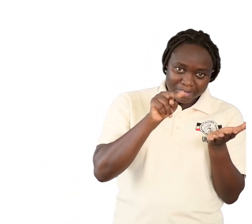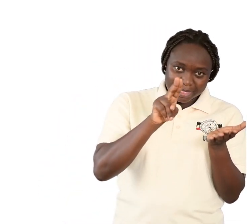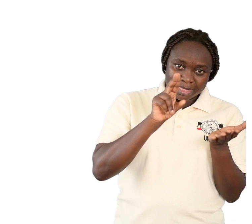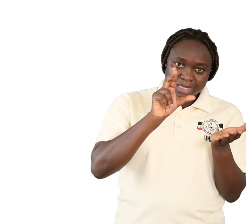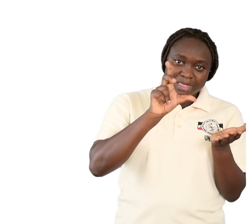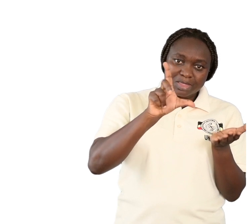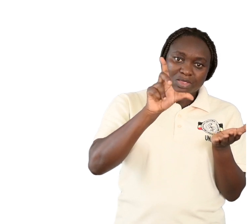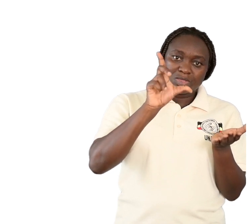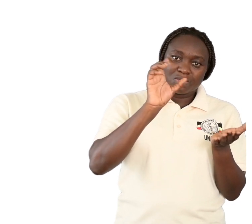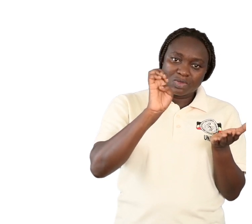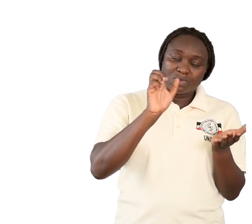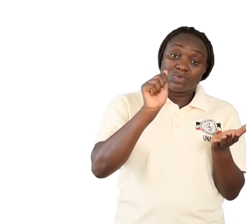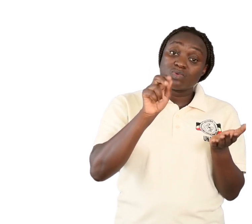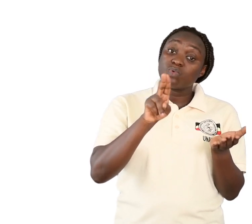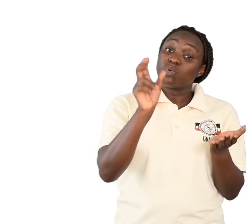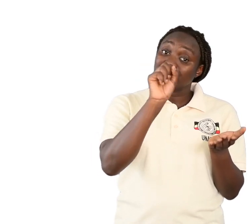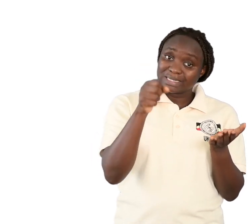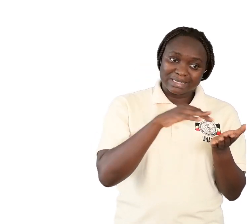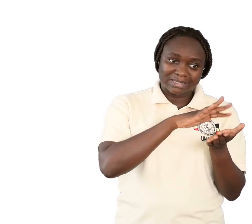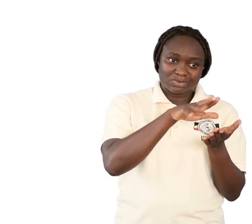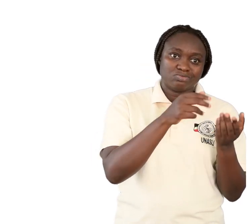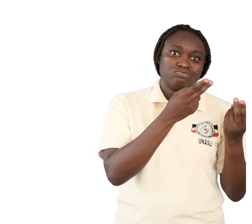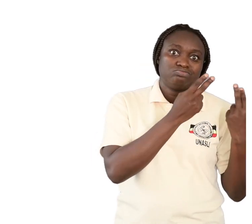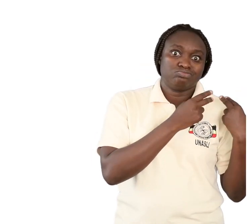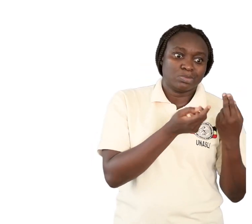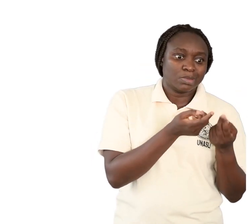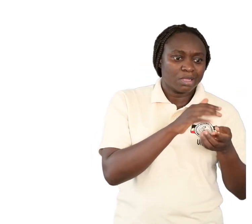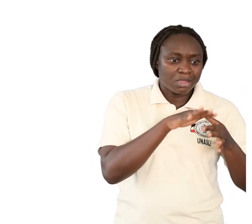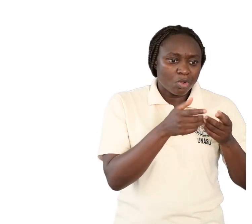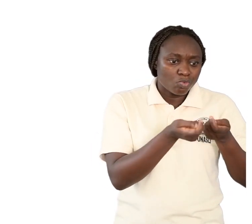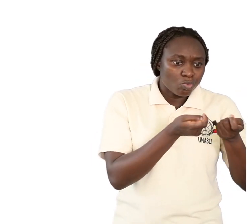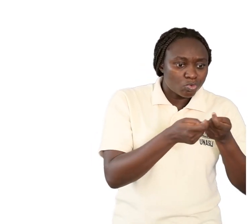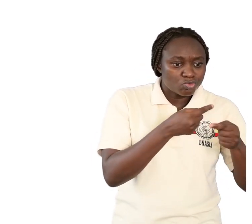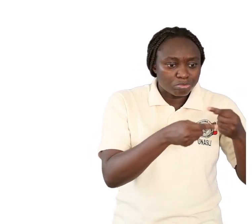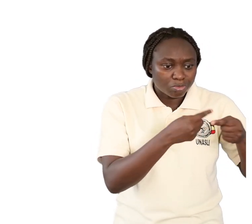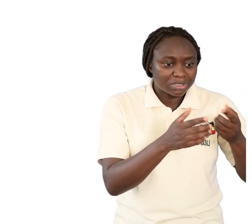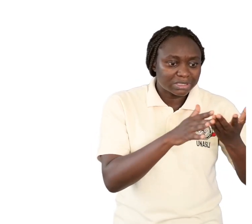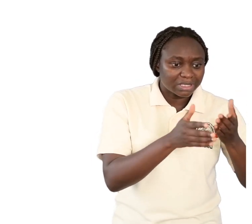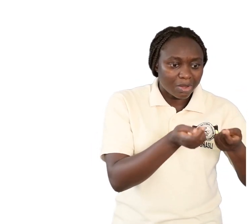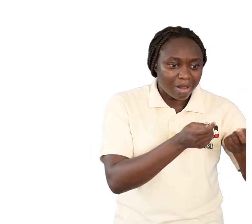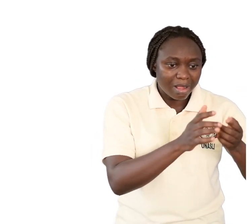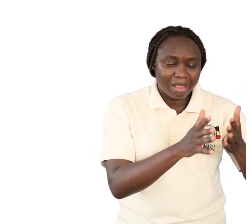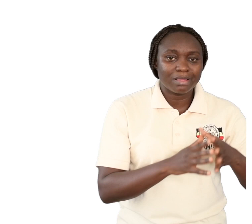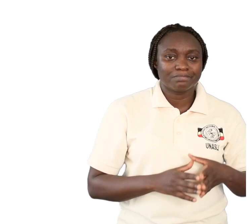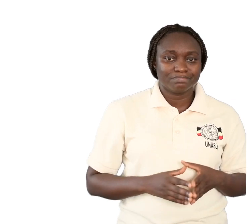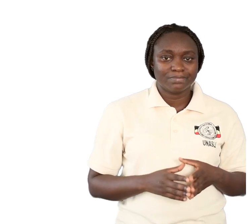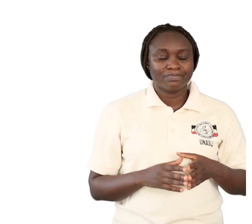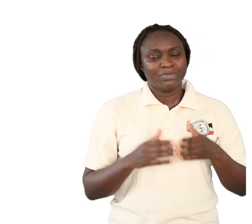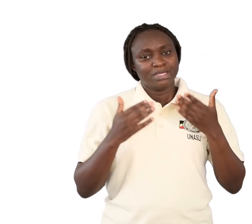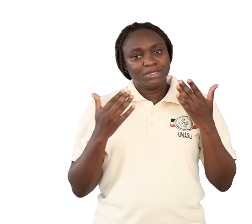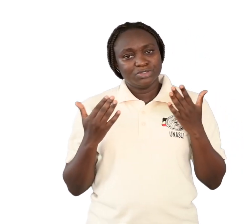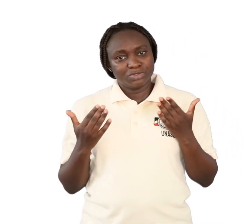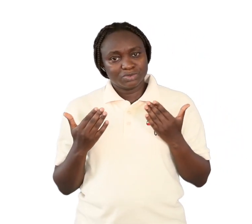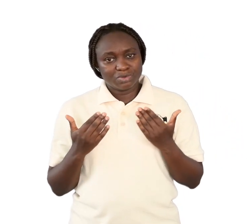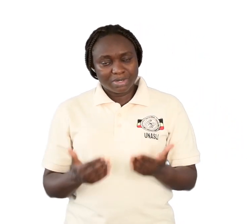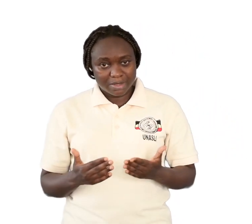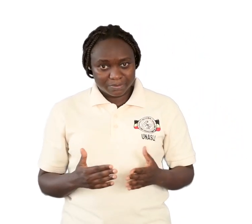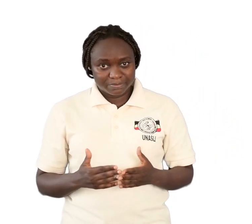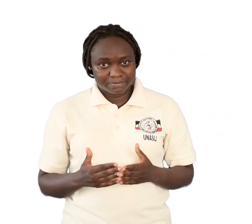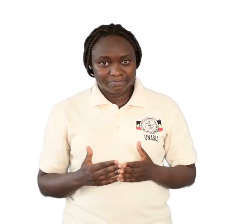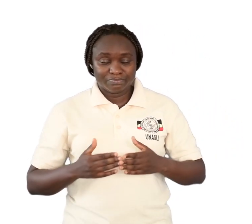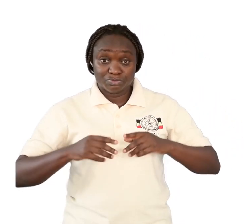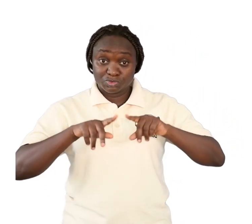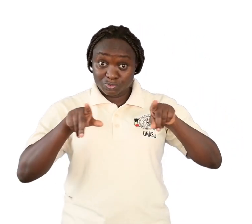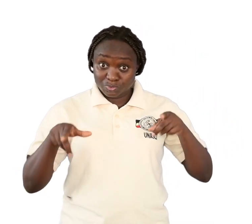controls all those activities. So, let's go through this